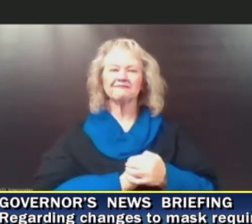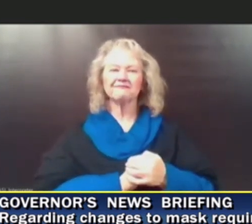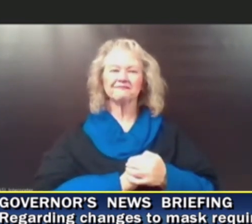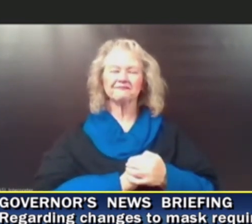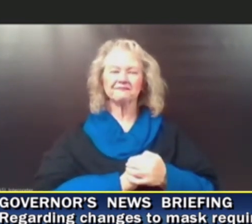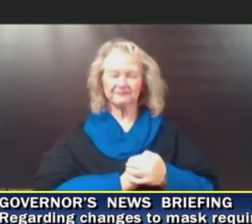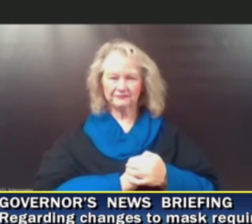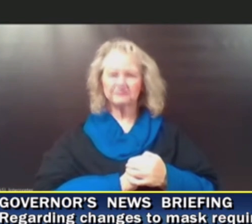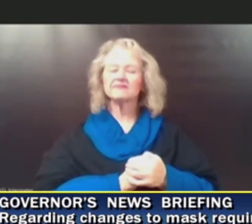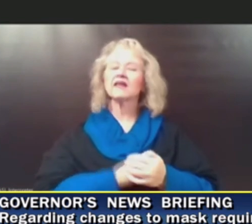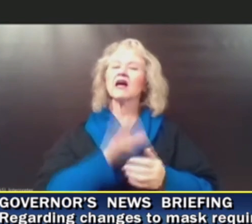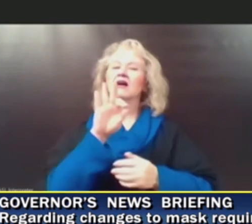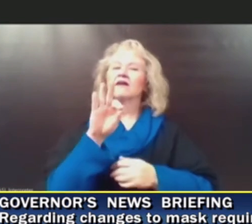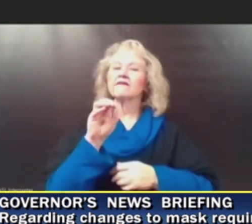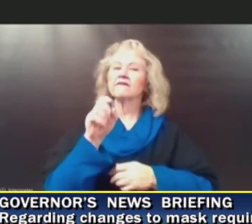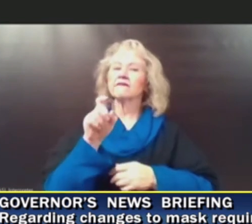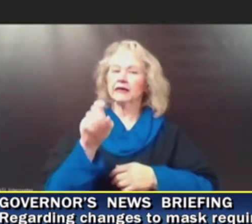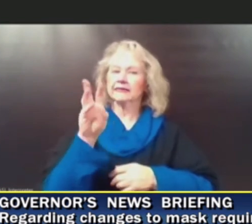Box 61.